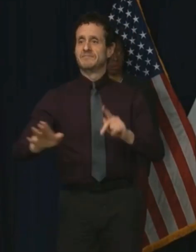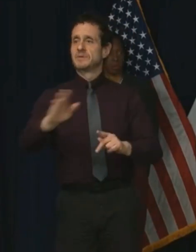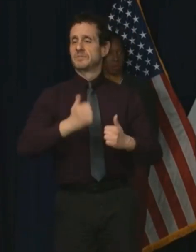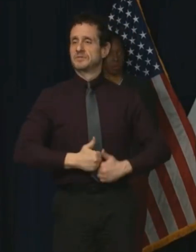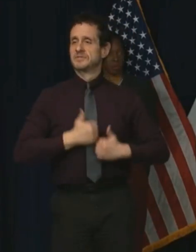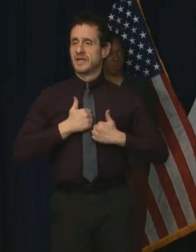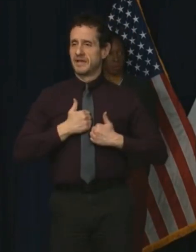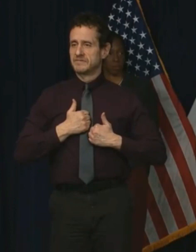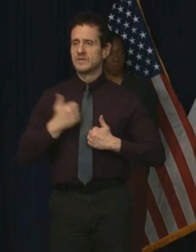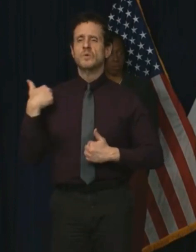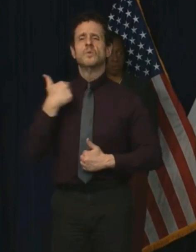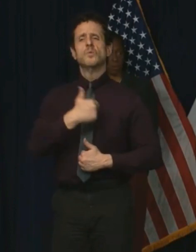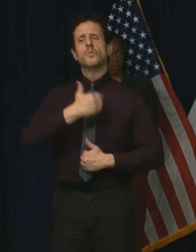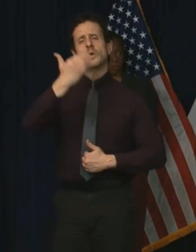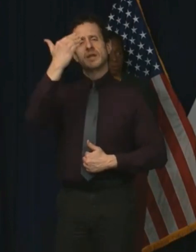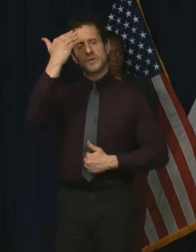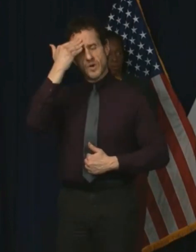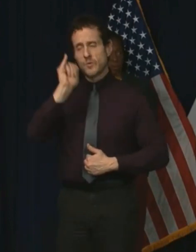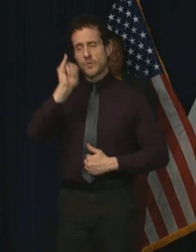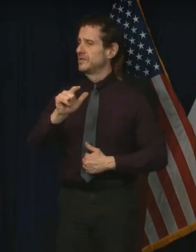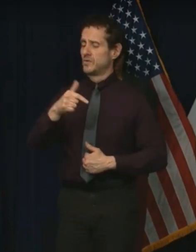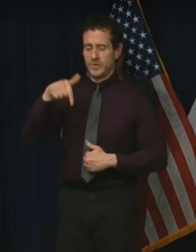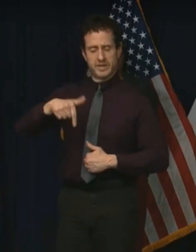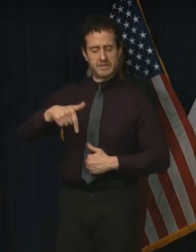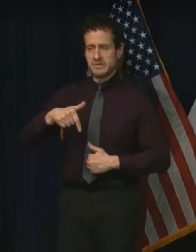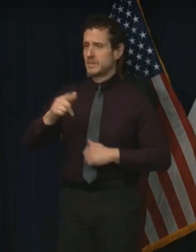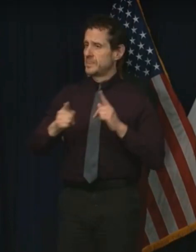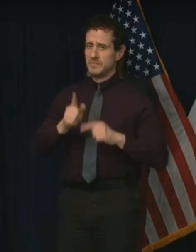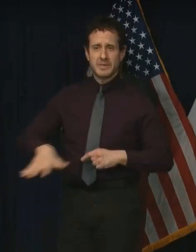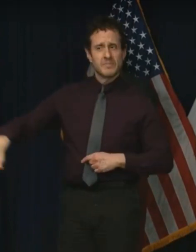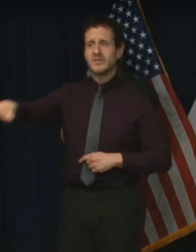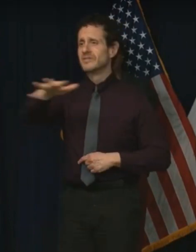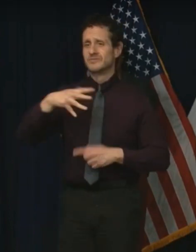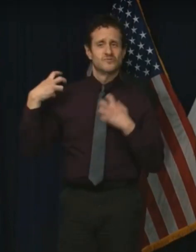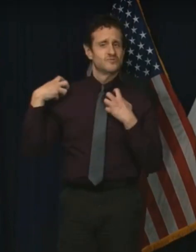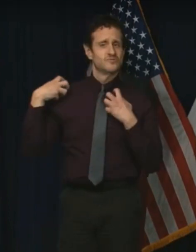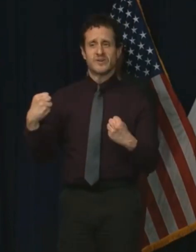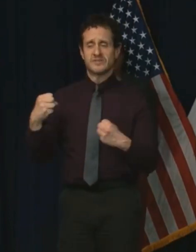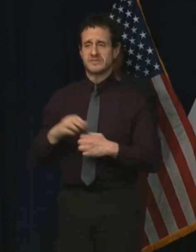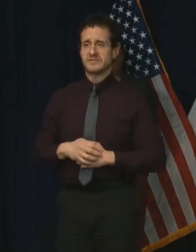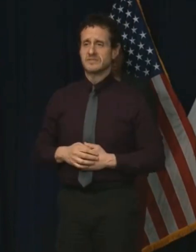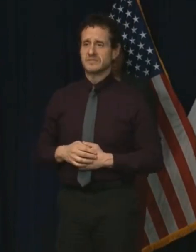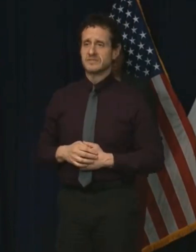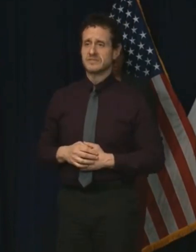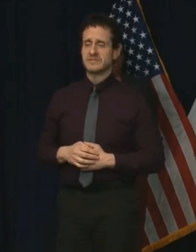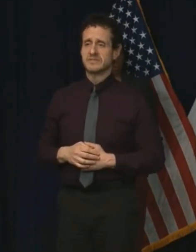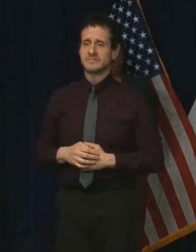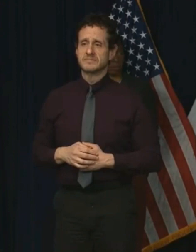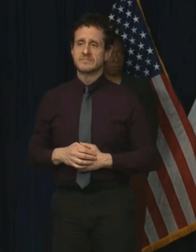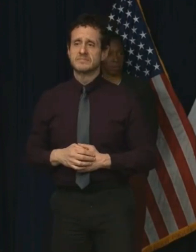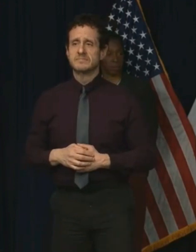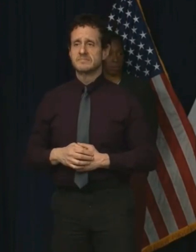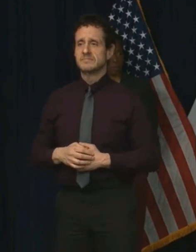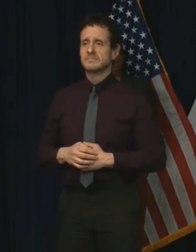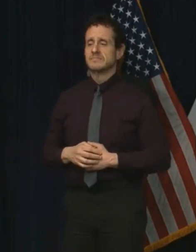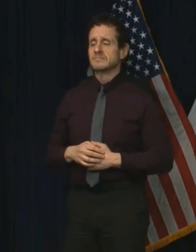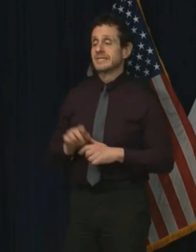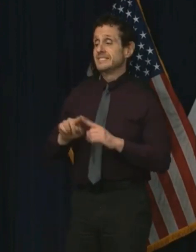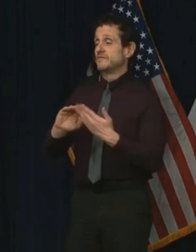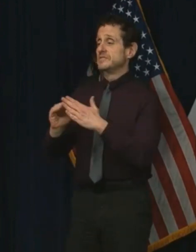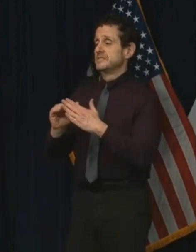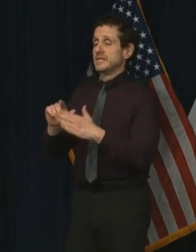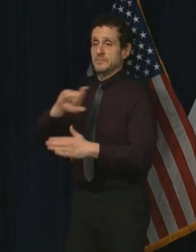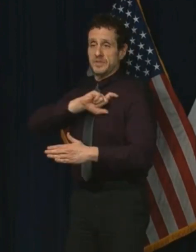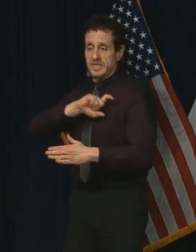resilience that we all believe is one of Illinois' finest traits. Municipal law enforcement agencies and public